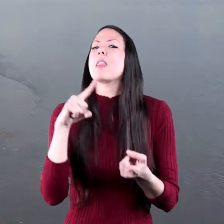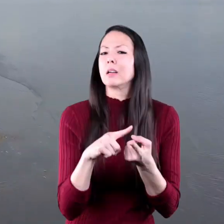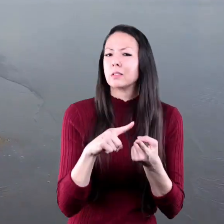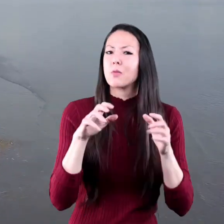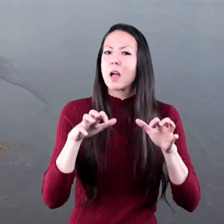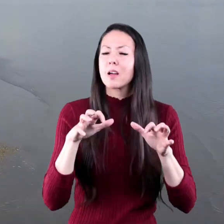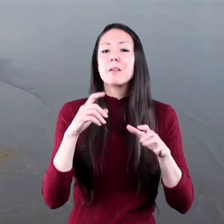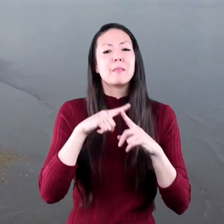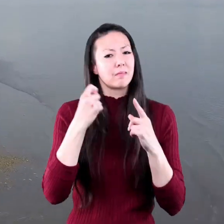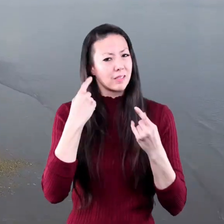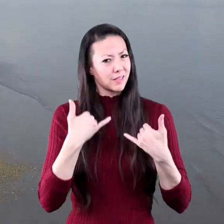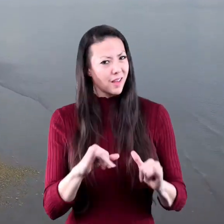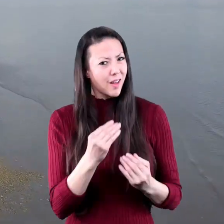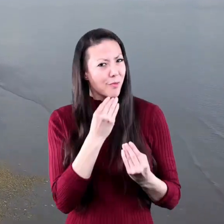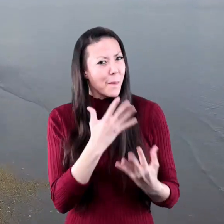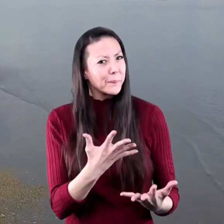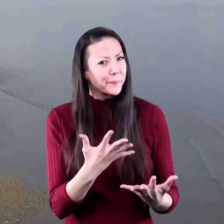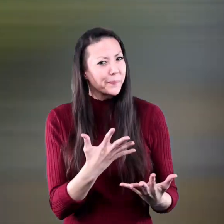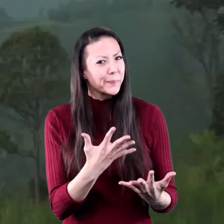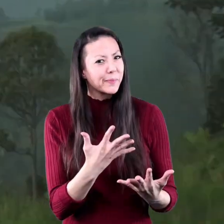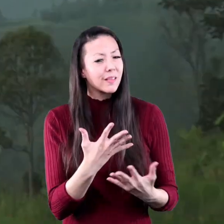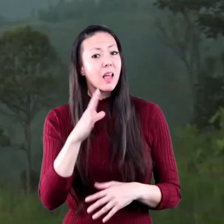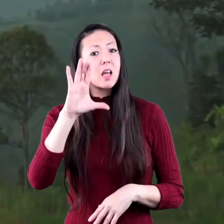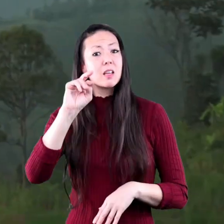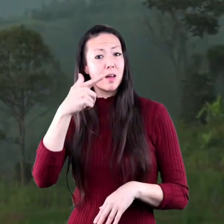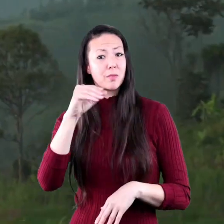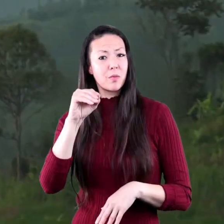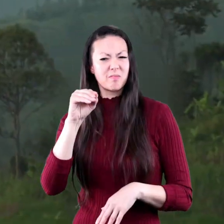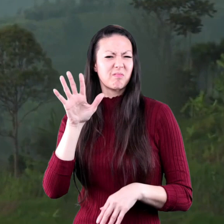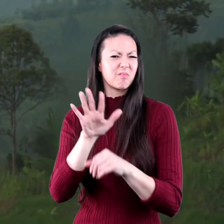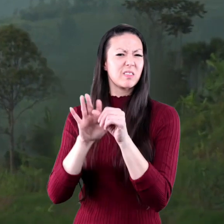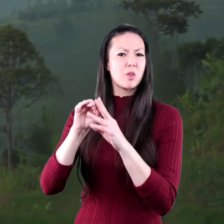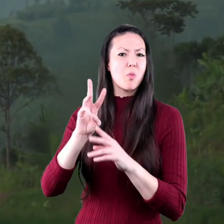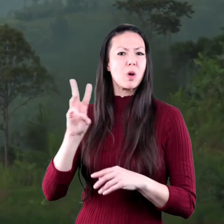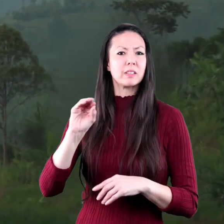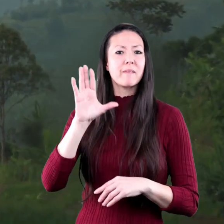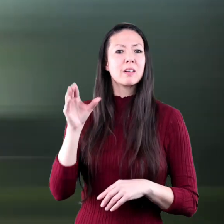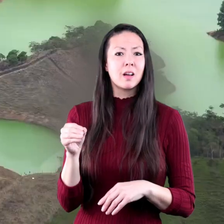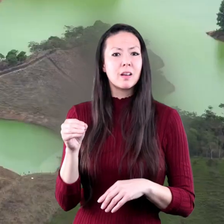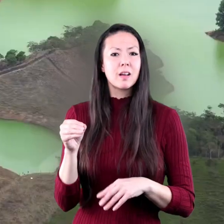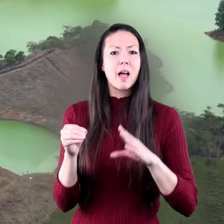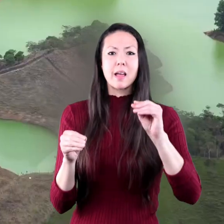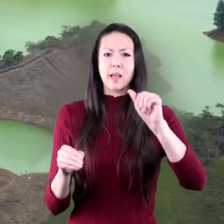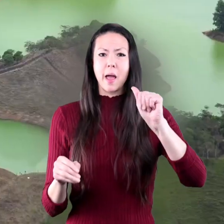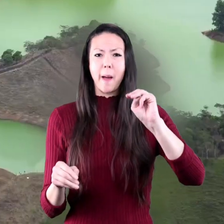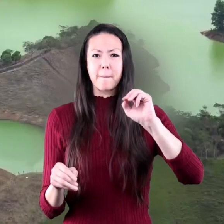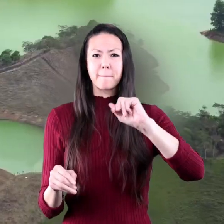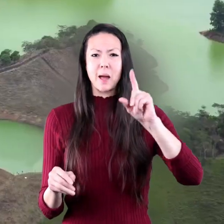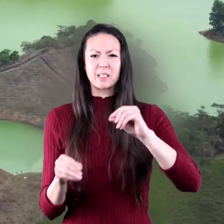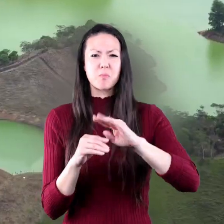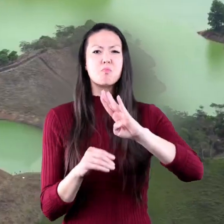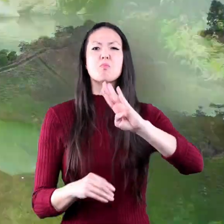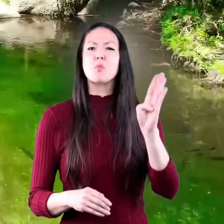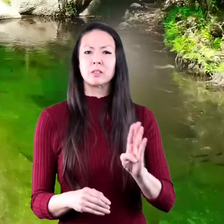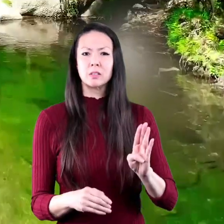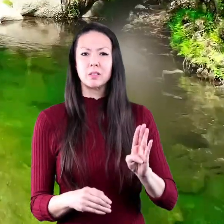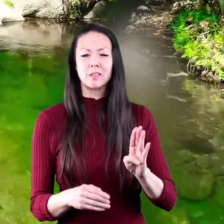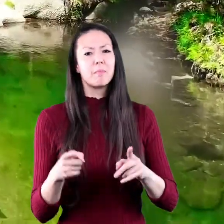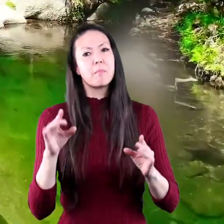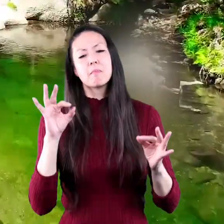it's still warm. The Congo in West Africa and the Amazon in Brazil are both examples